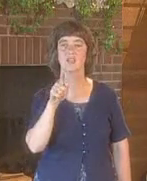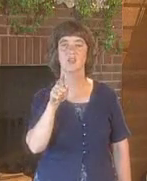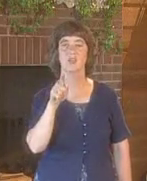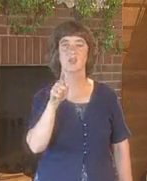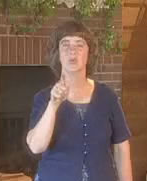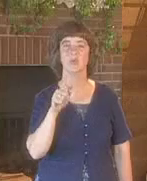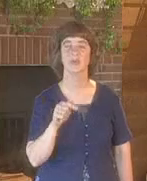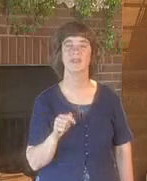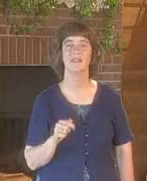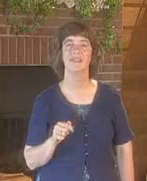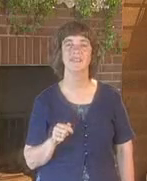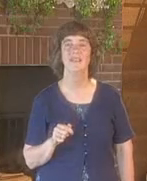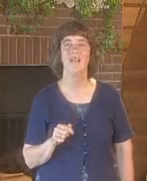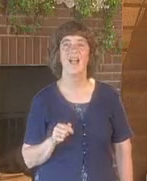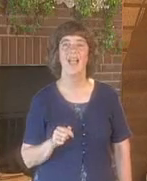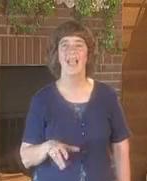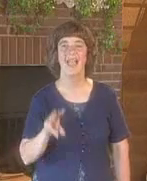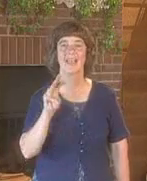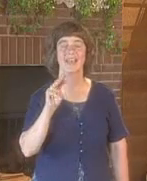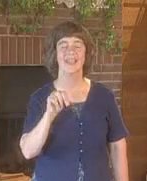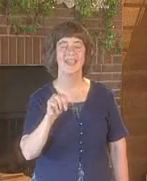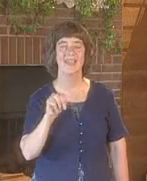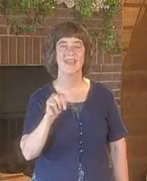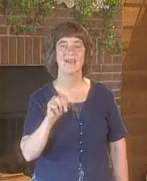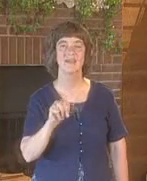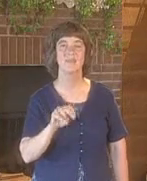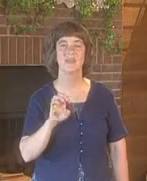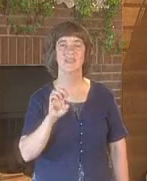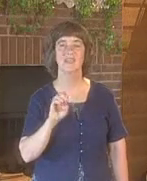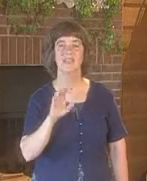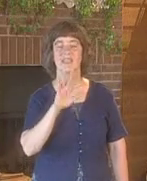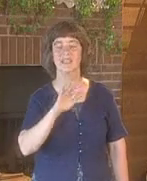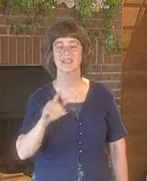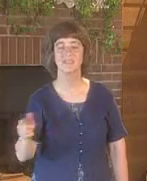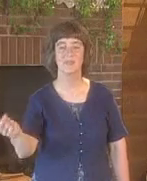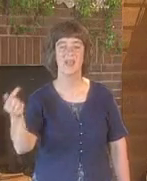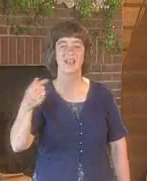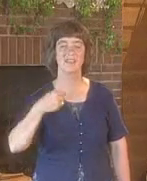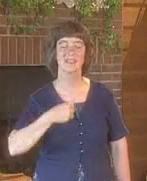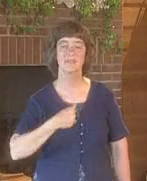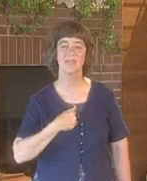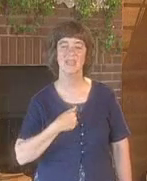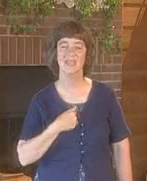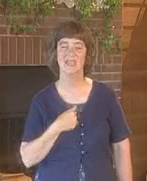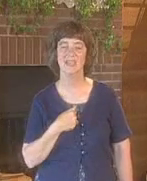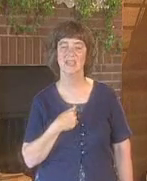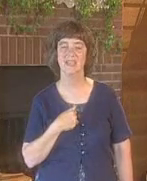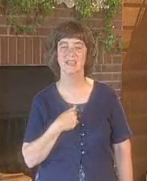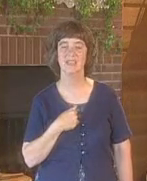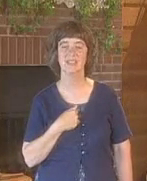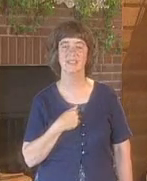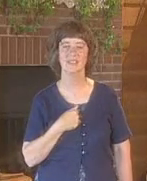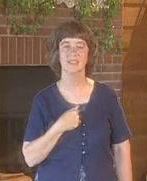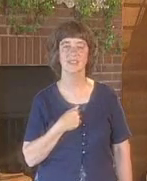you. Spells you. And M-E spells me. Spells me.